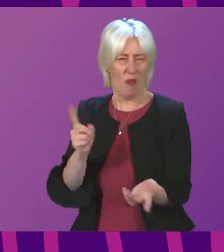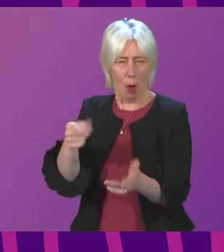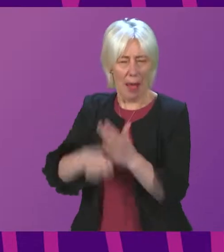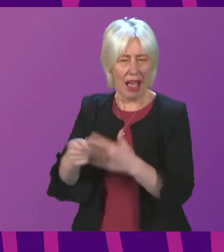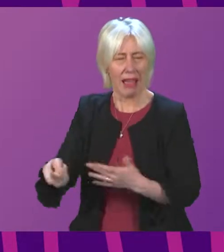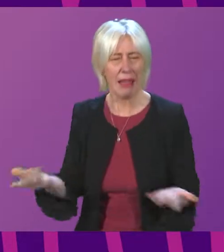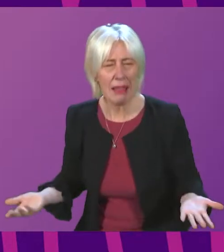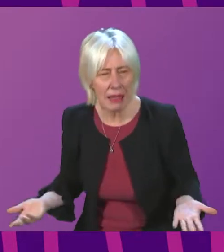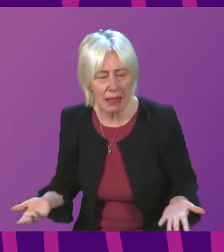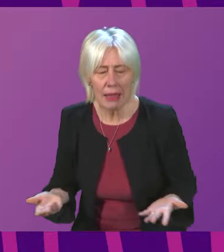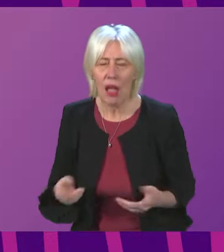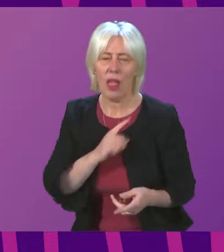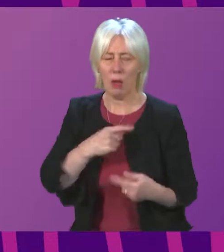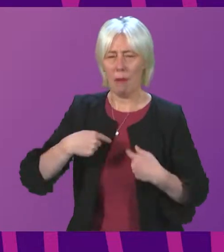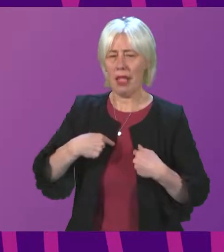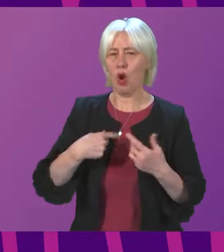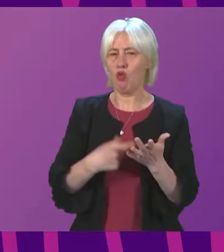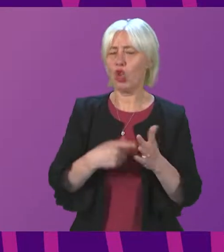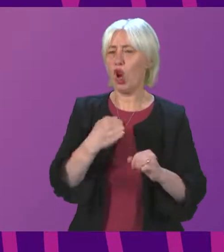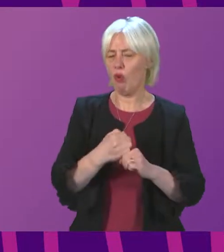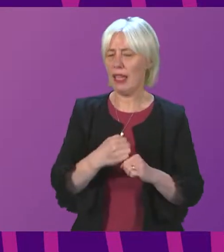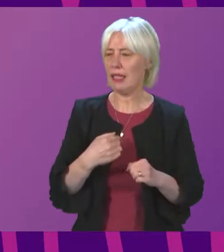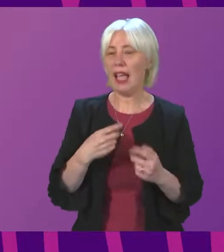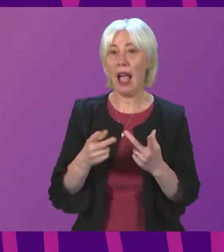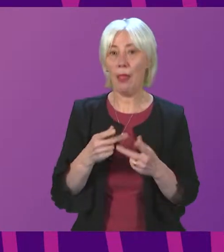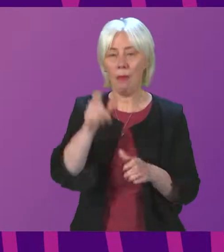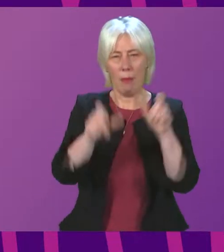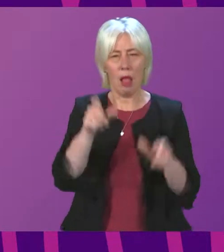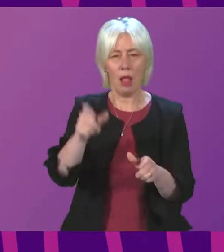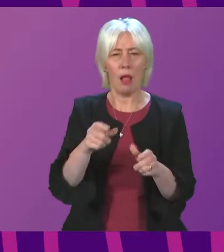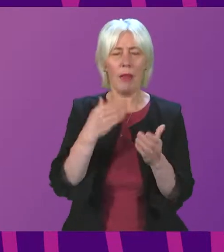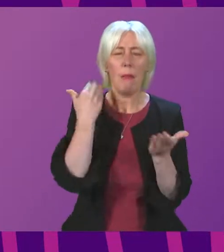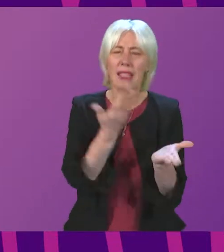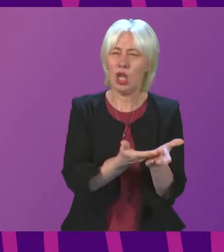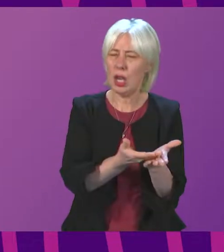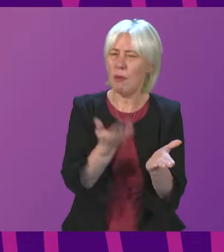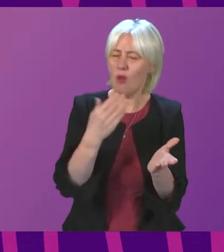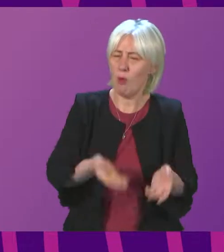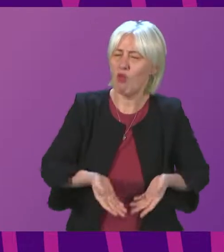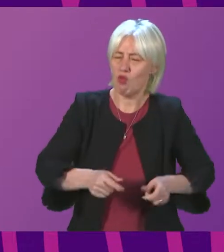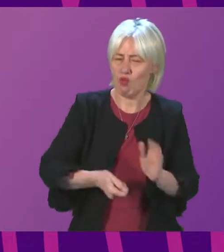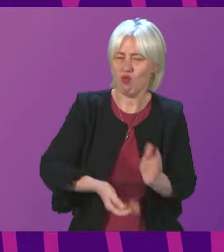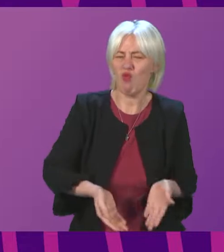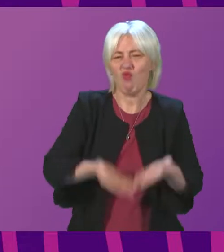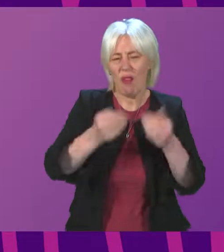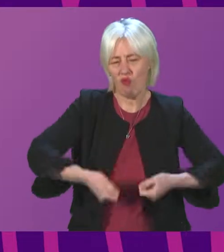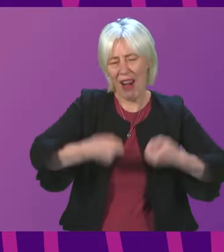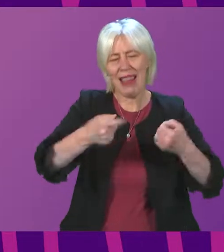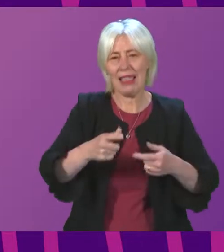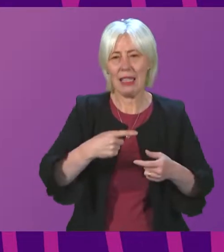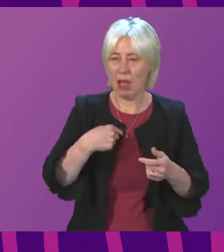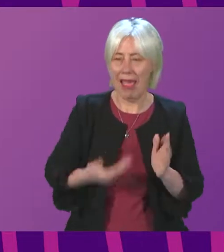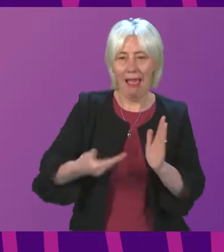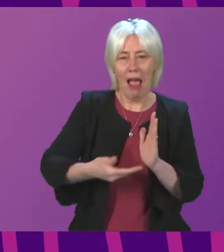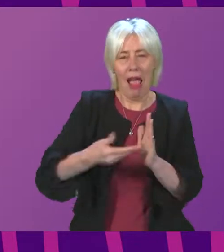concerns that both Rhoda and I, and more importantly, the petitioners were raising previously about the incremental costs that have been